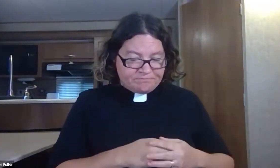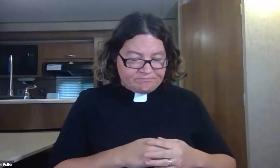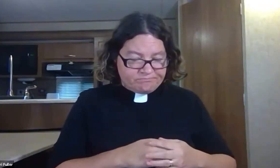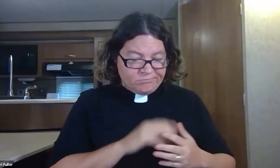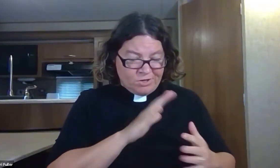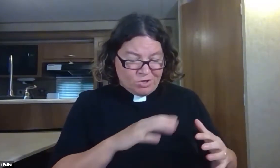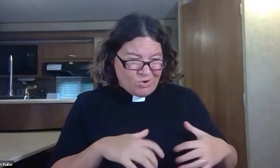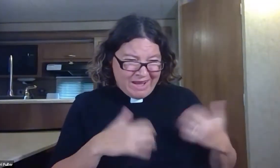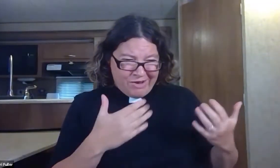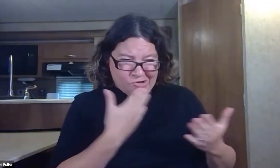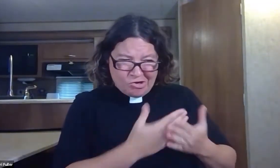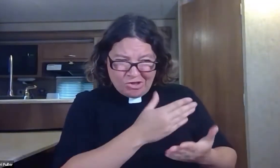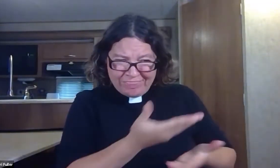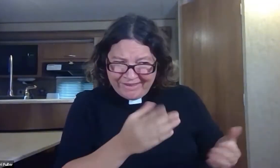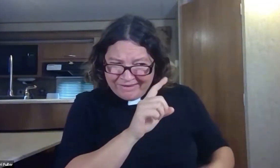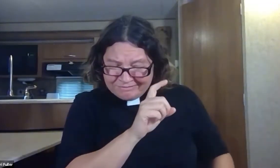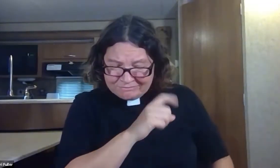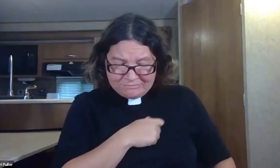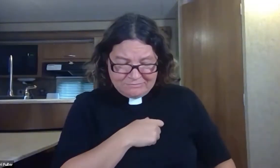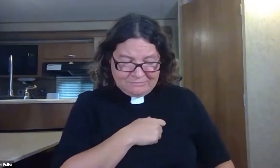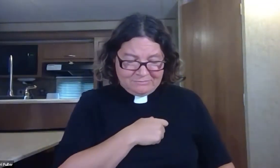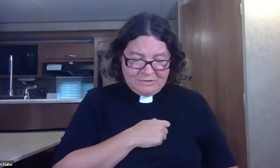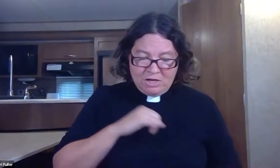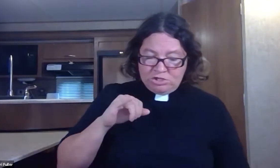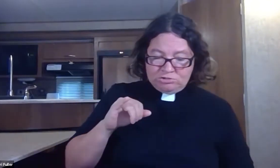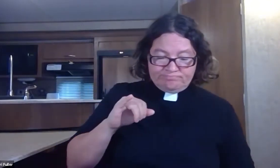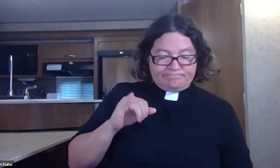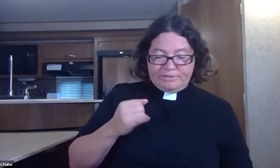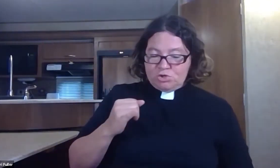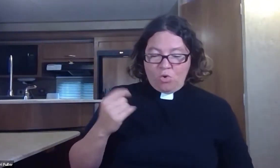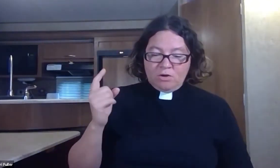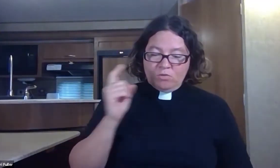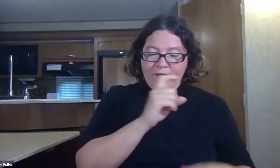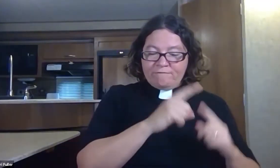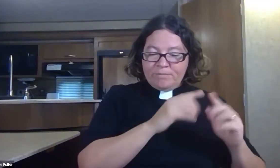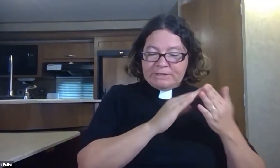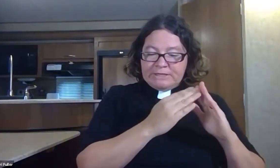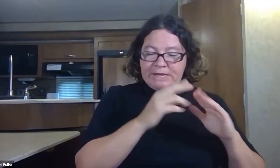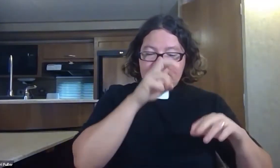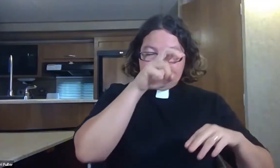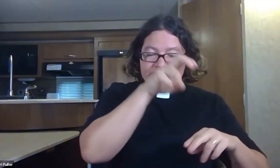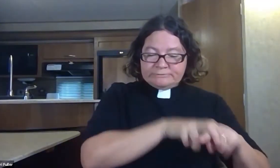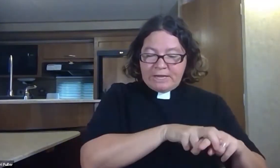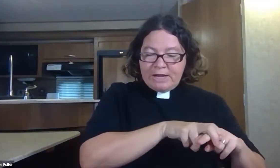And the Lord responded, Is your anger a good thing? But Jonah went out from the city,